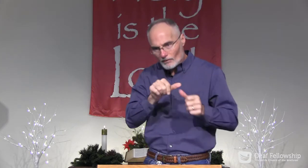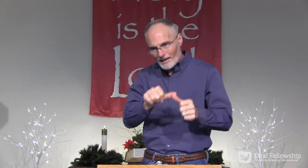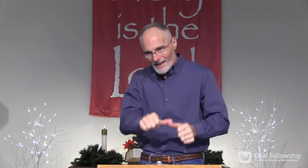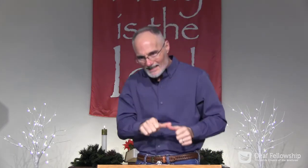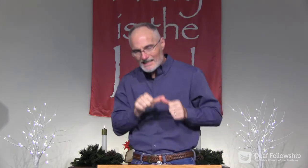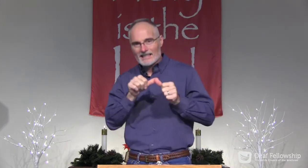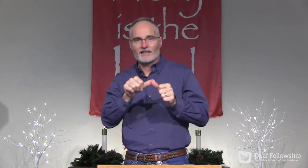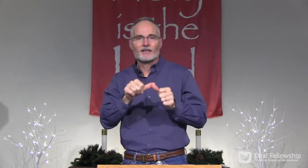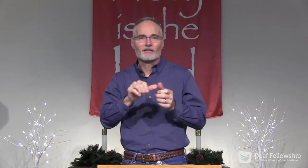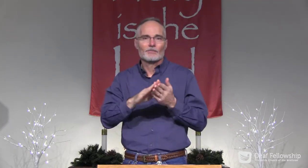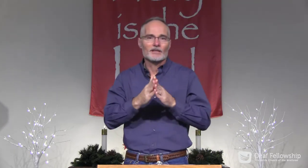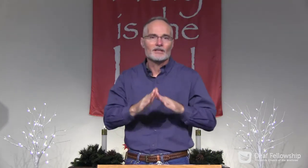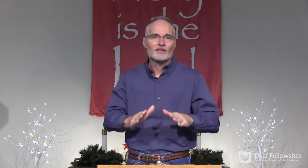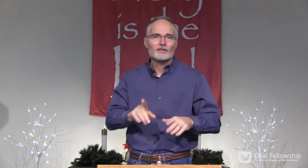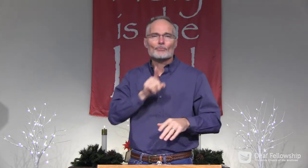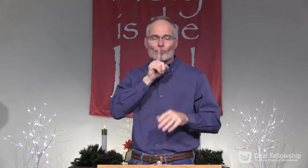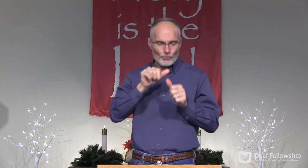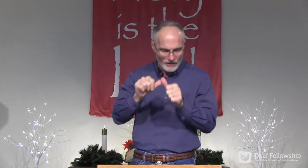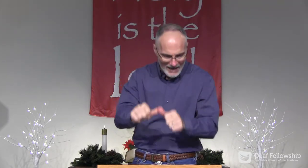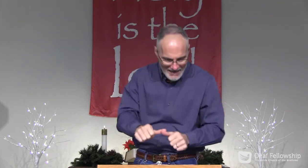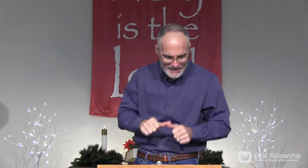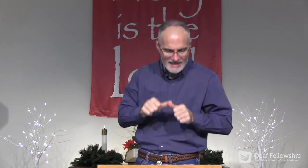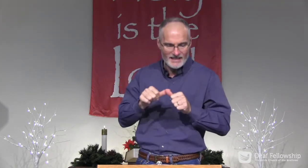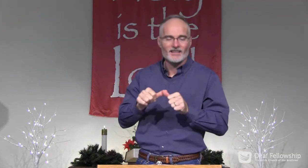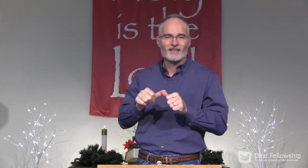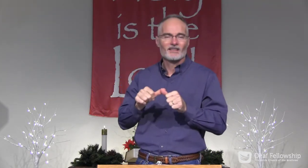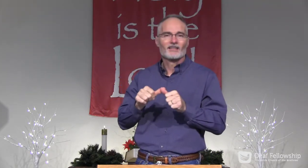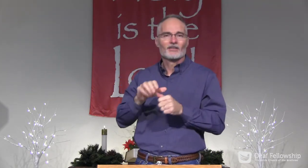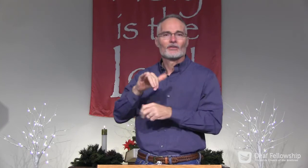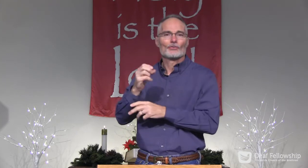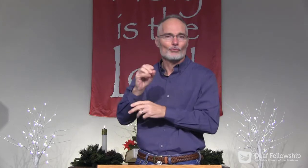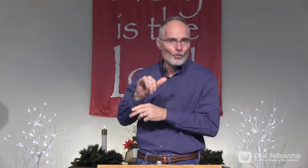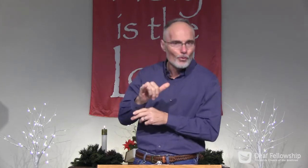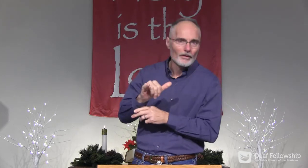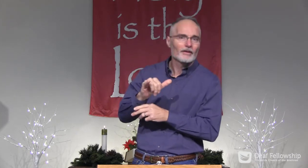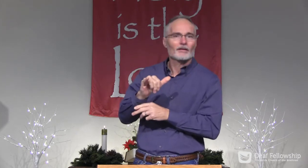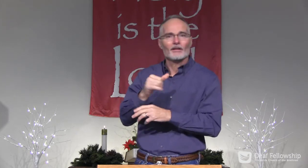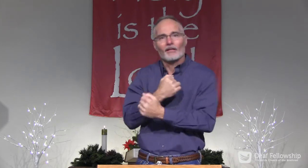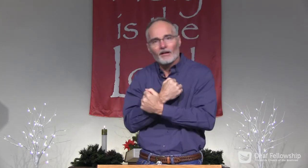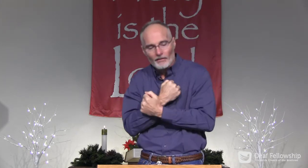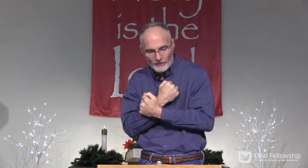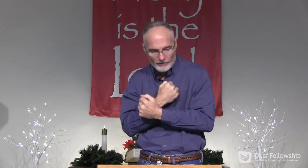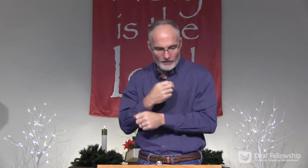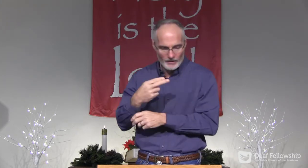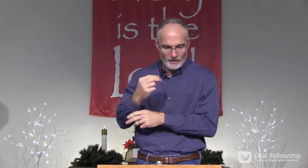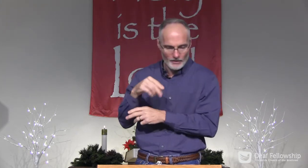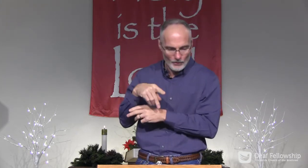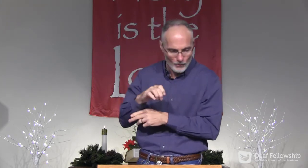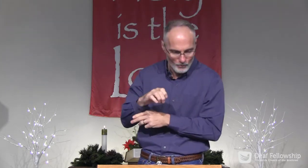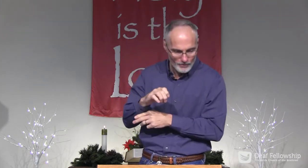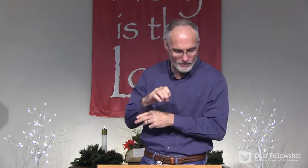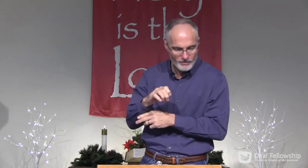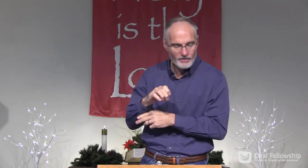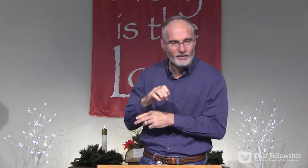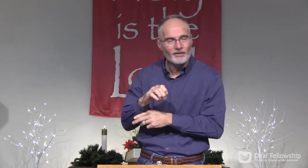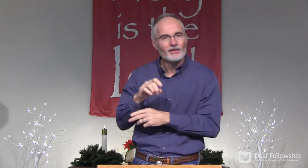But if we're looking for true, lasting peace, lasting joy and love and hope,